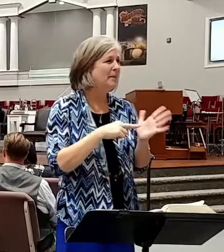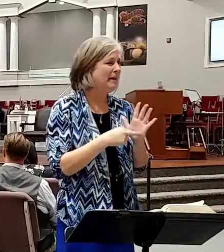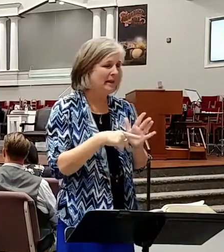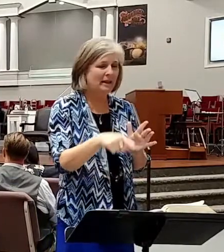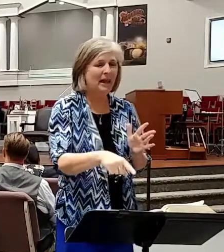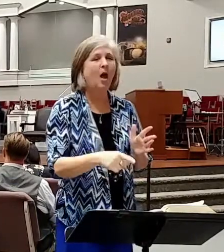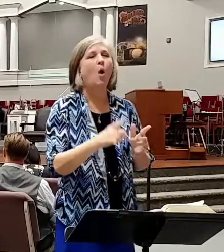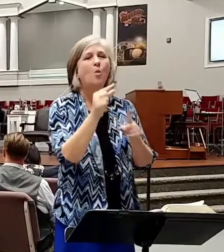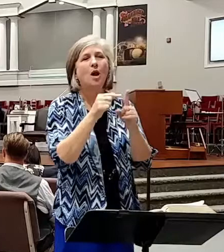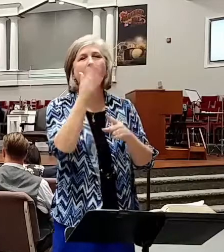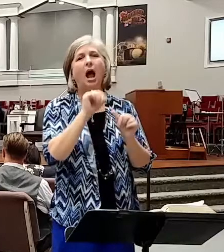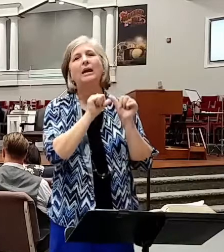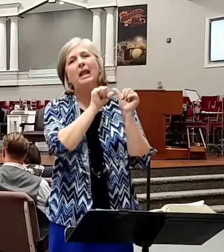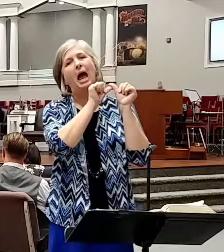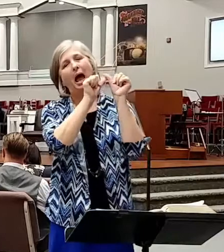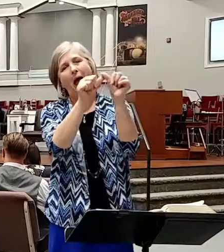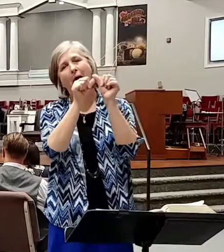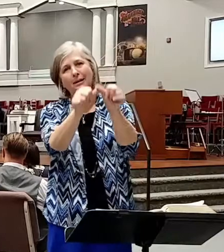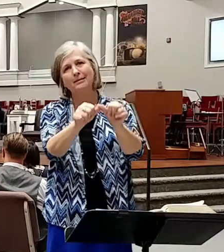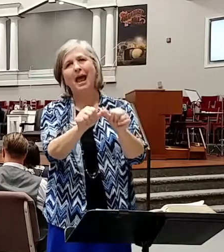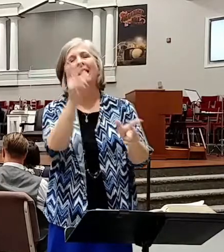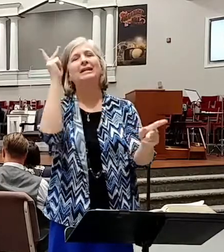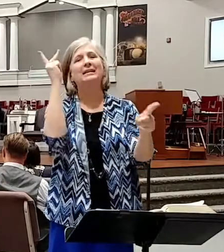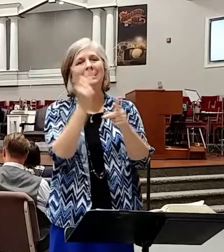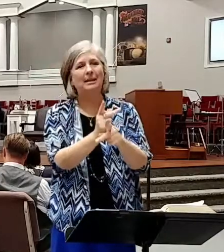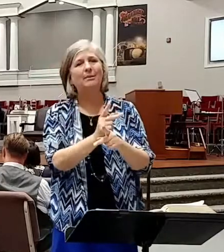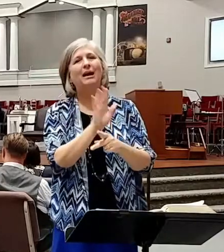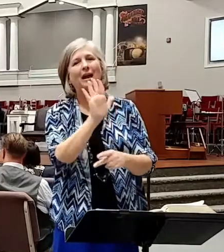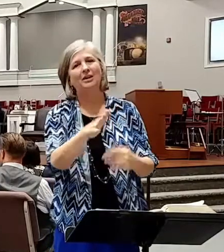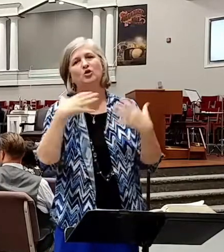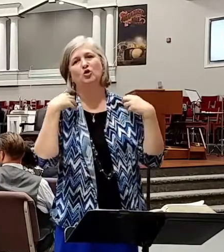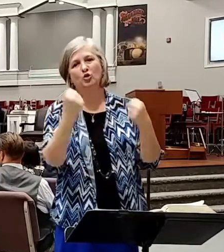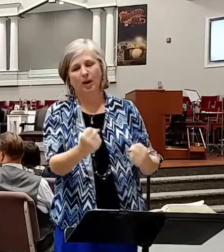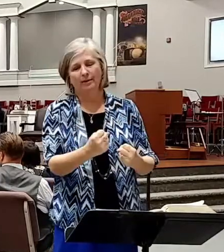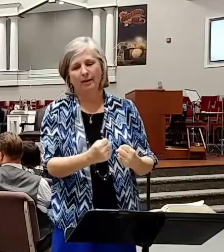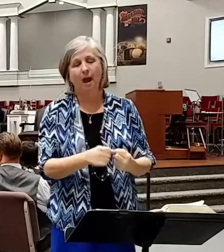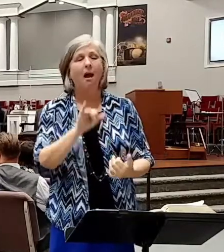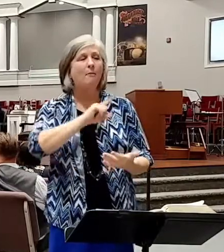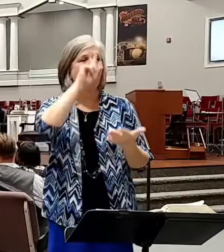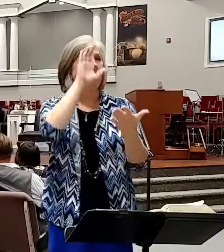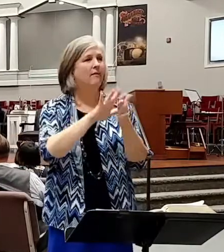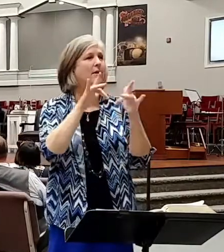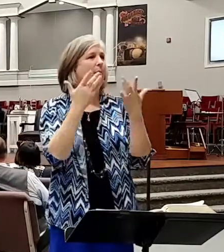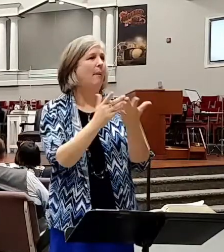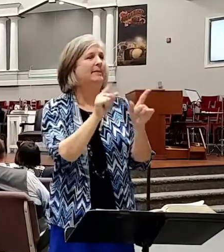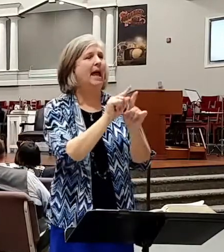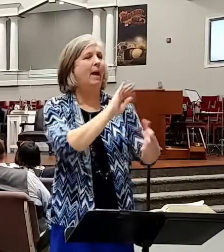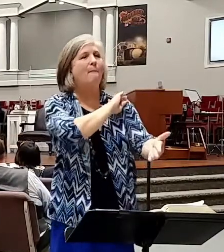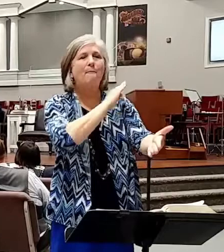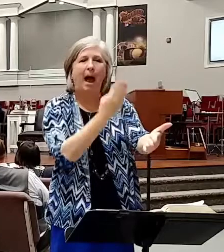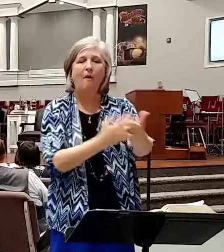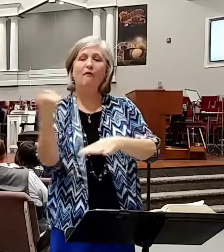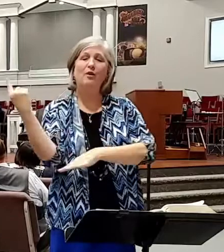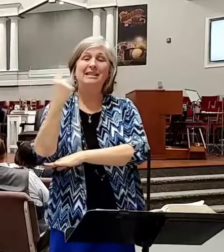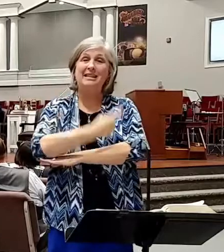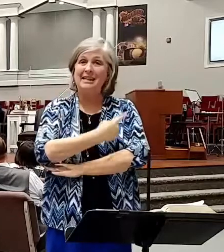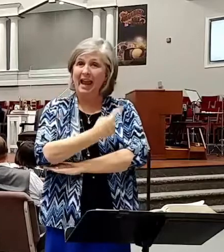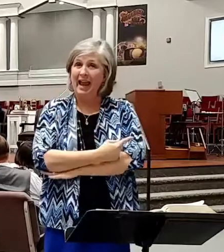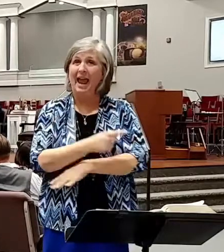lasts and it maintains its strength. You see, I believe the Bible is just as powerful today as it was in the